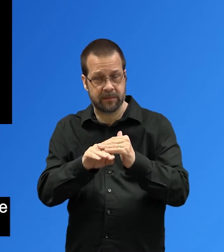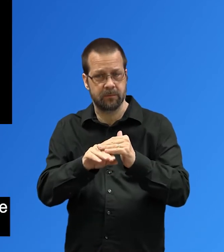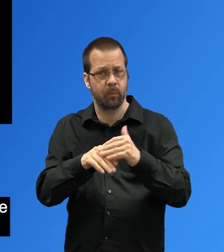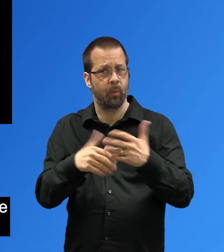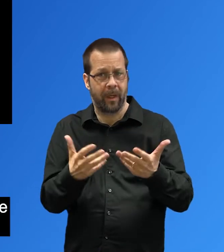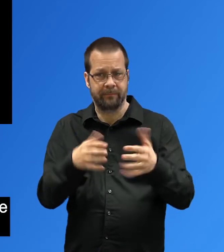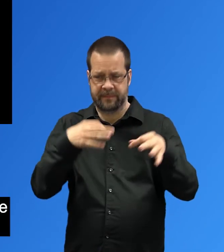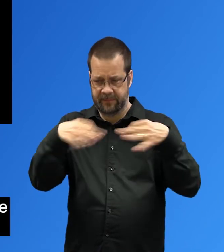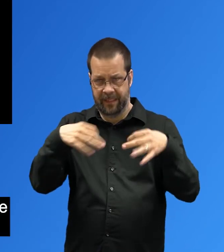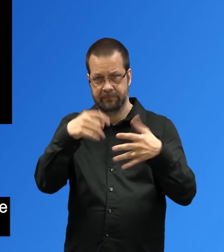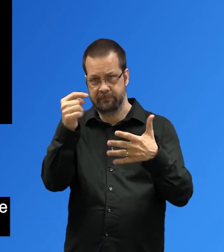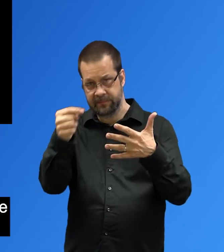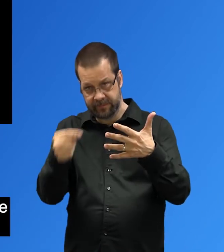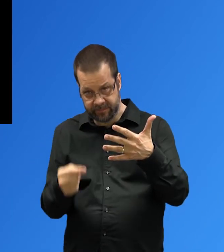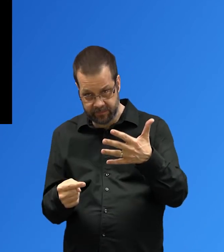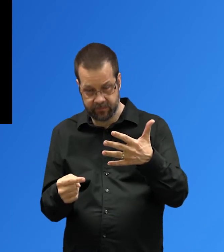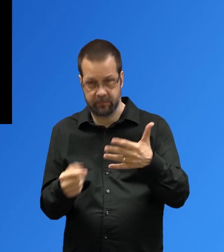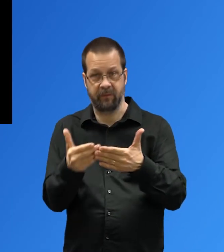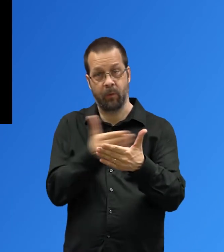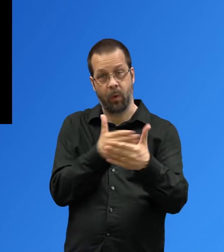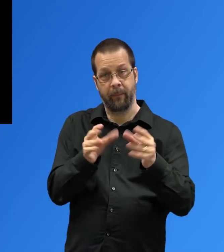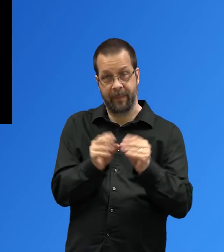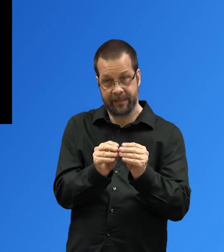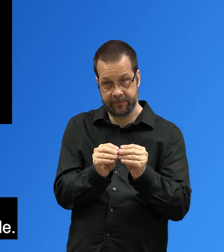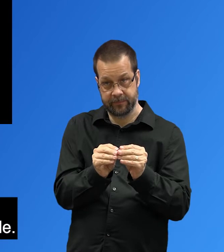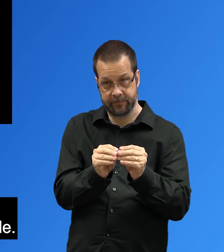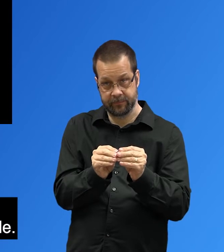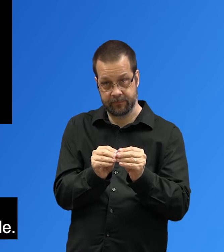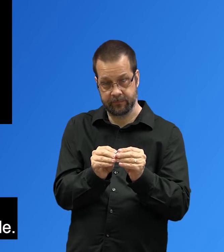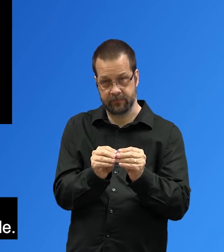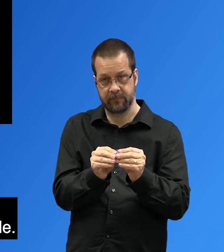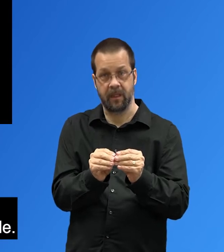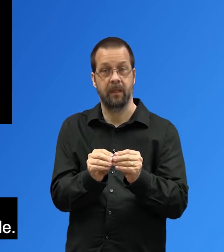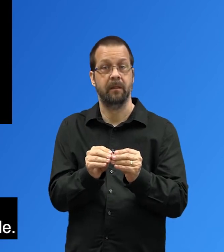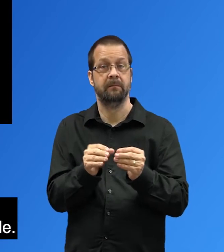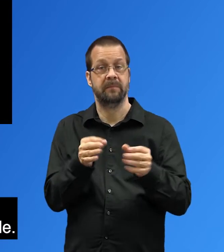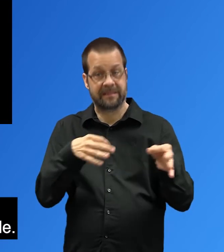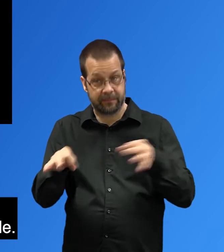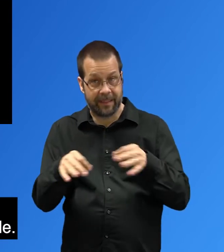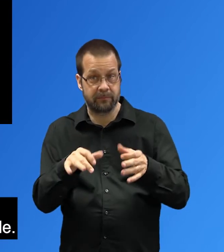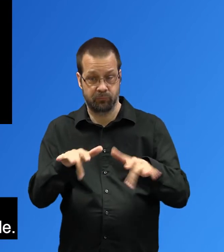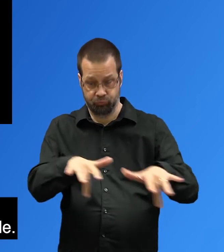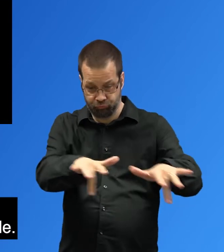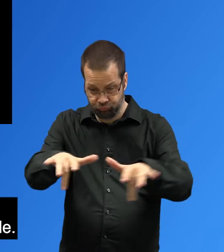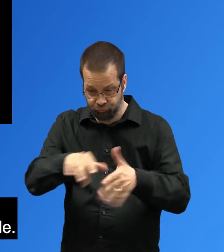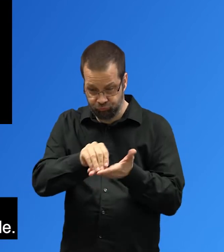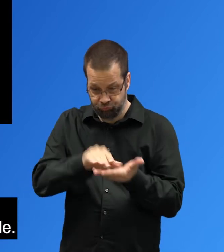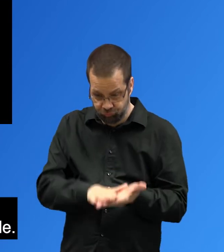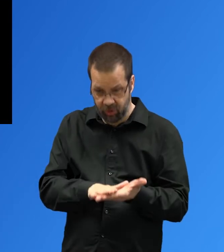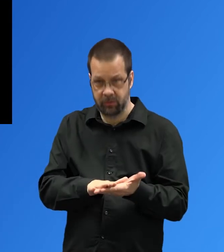Explain if the meeting will be recorded and archived for future availability and where the recording can be accessed, if applicable